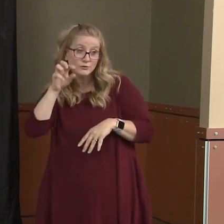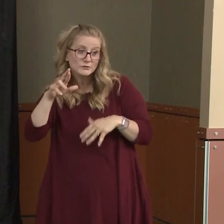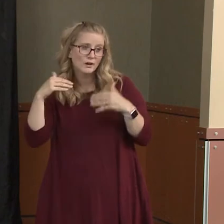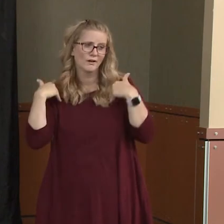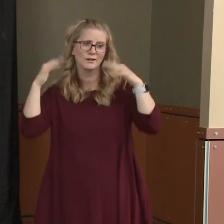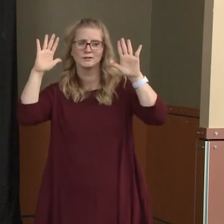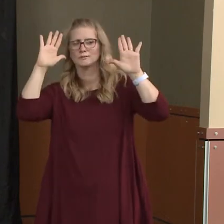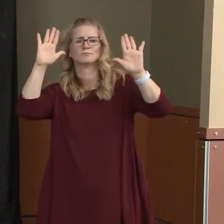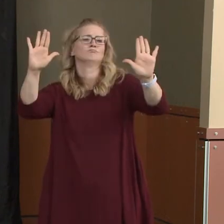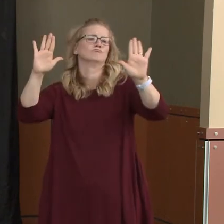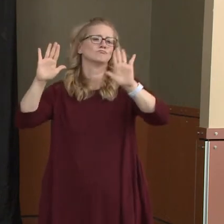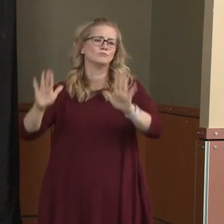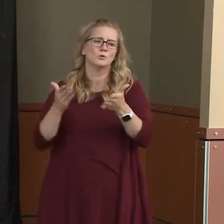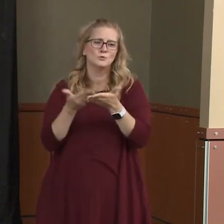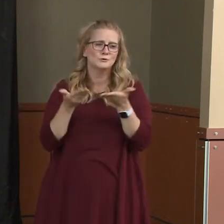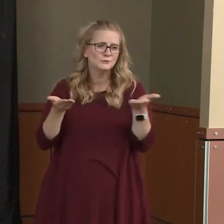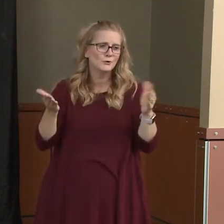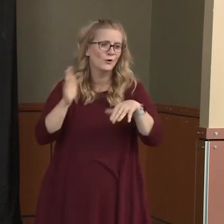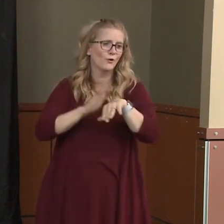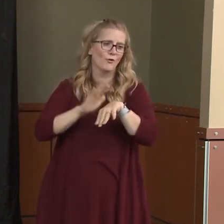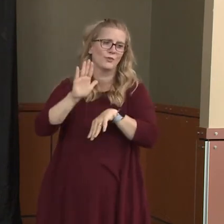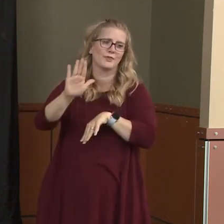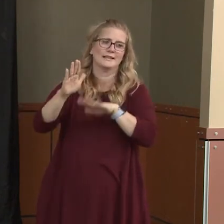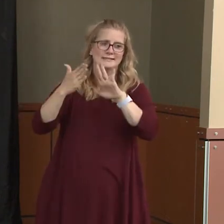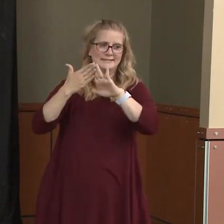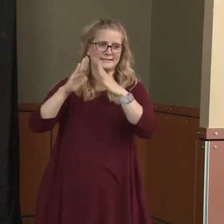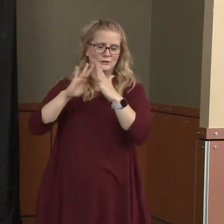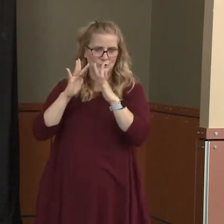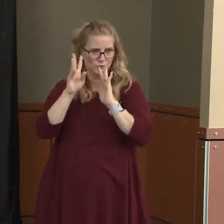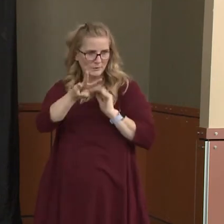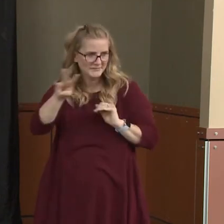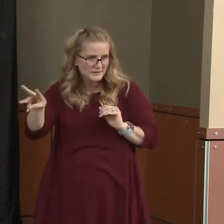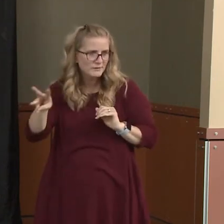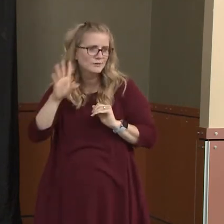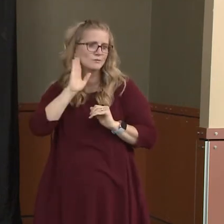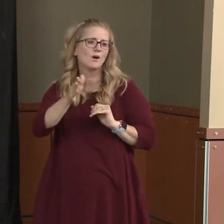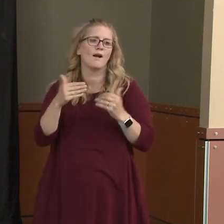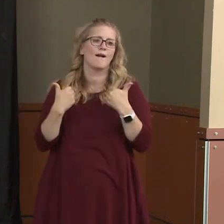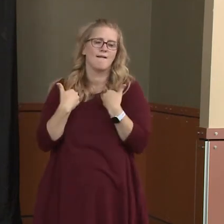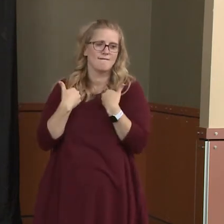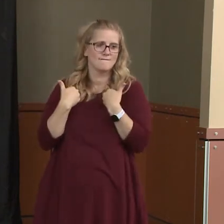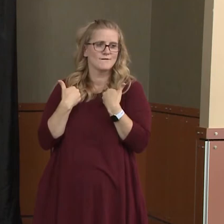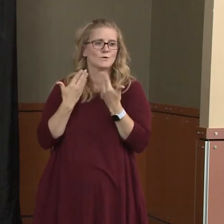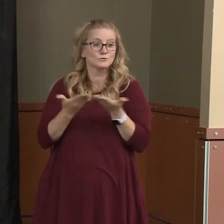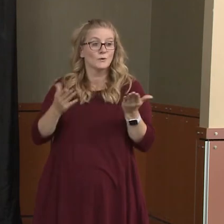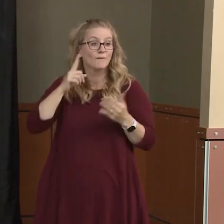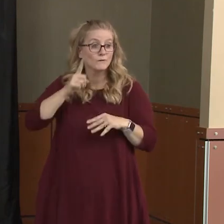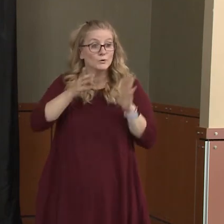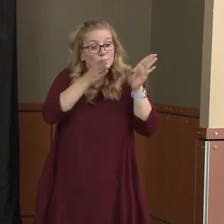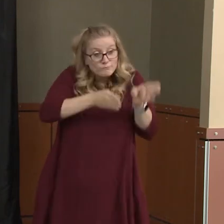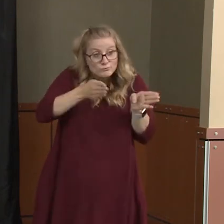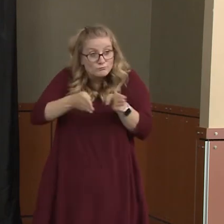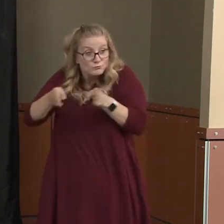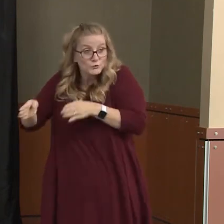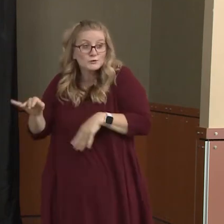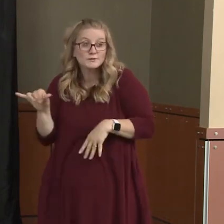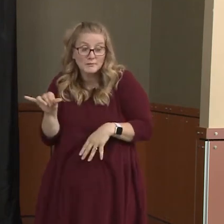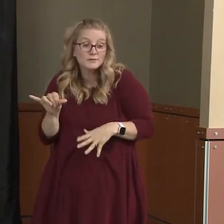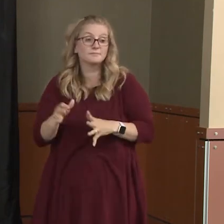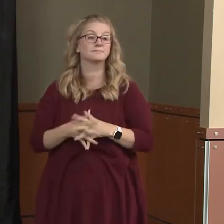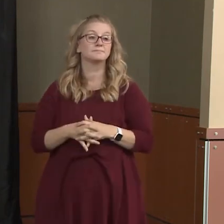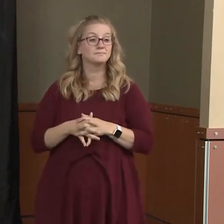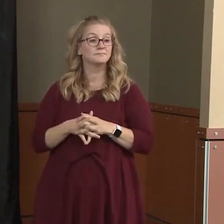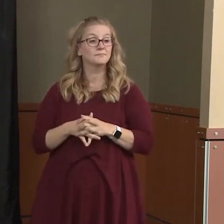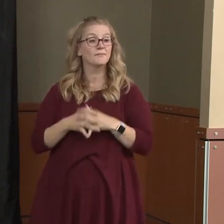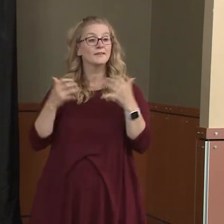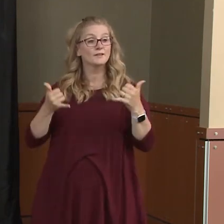cities and jurisdiction pages, you'll also find resources for individuals, as well. So be sure to check out those offerings. Well, at this time, I'd like to